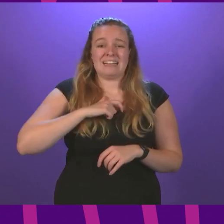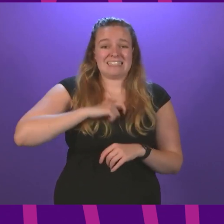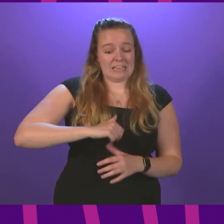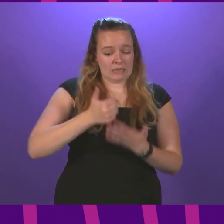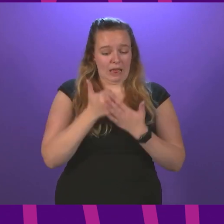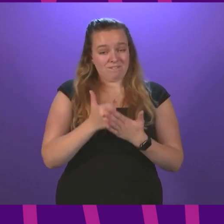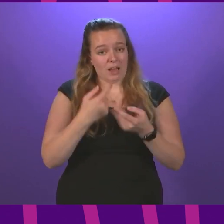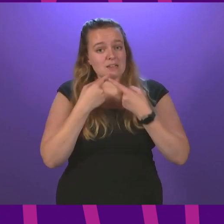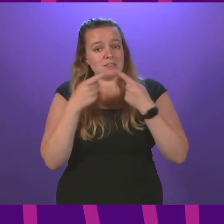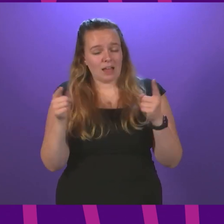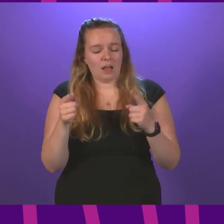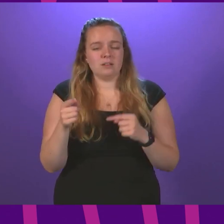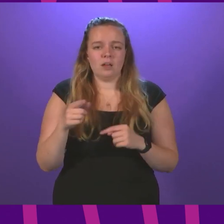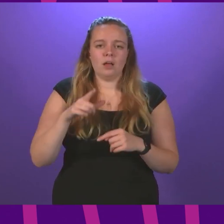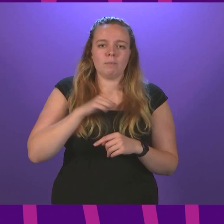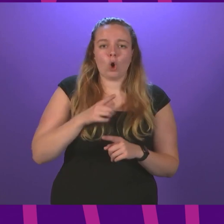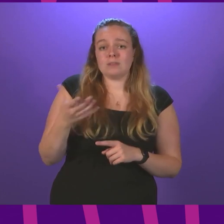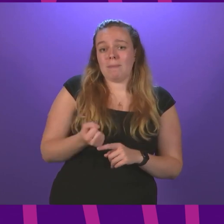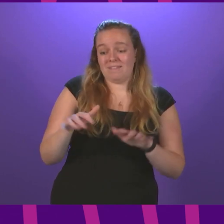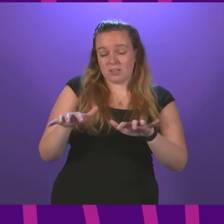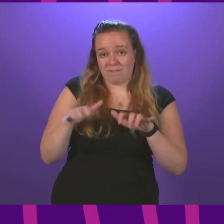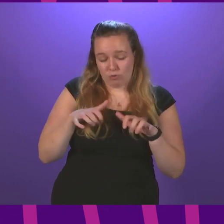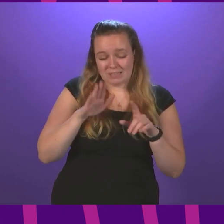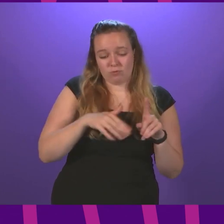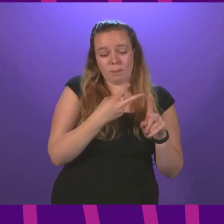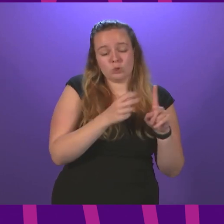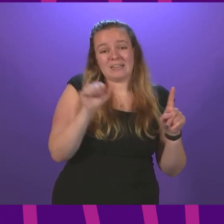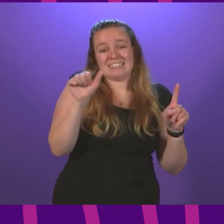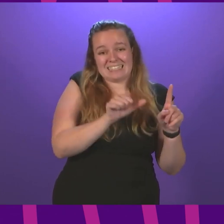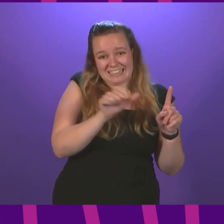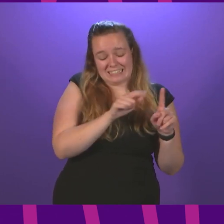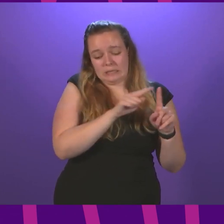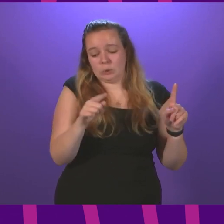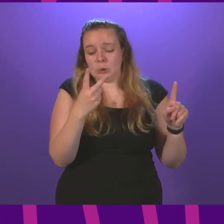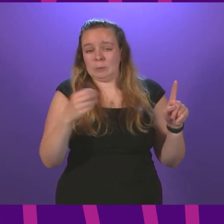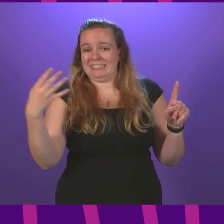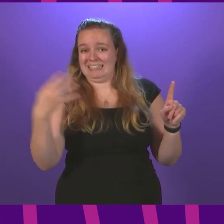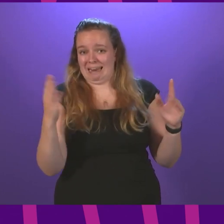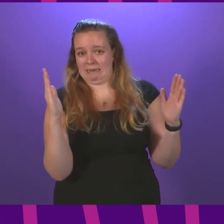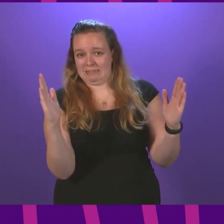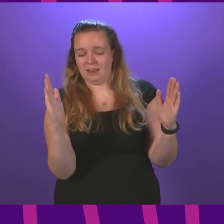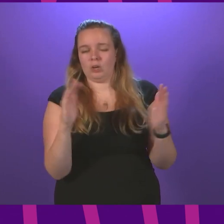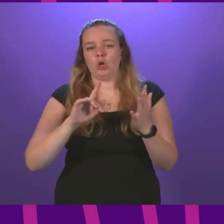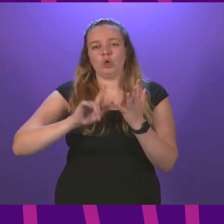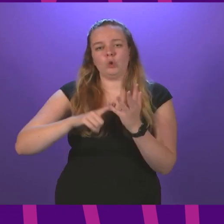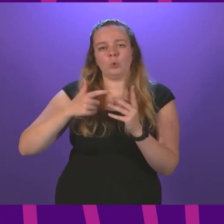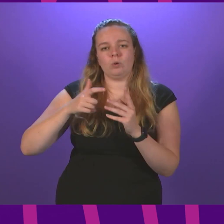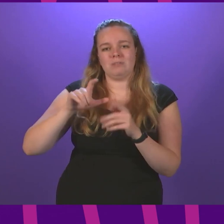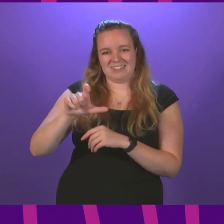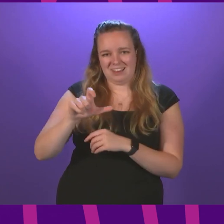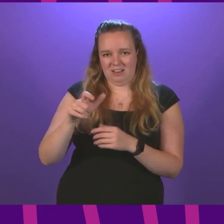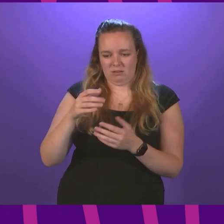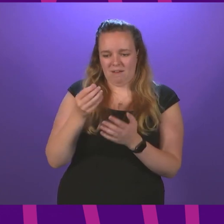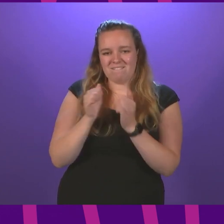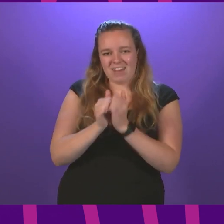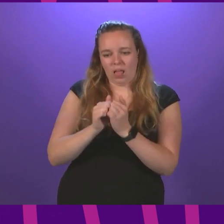stated that, as a result of the benefits freeze between 2016 and 2019, universal credit has fallen in